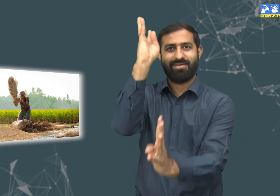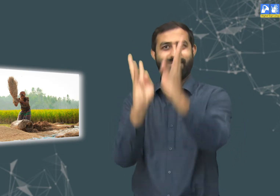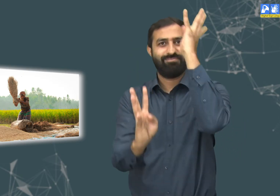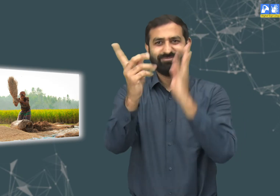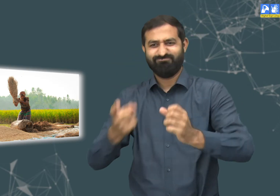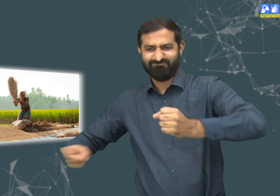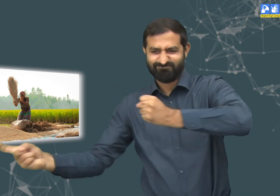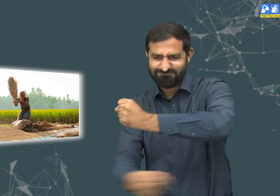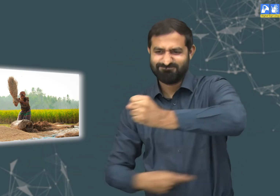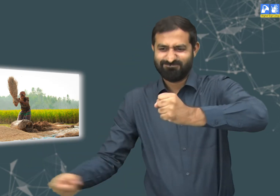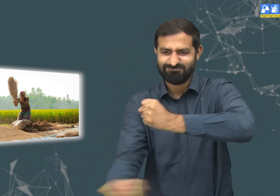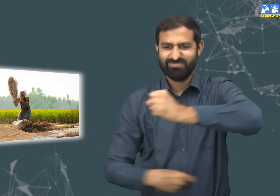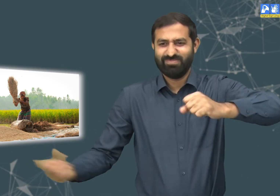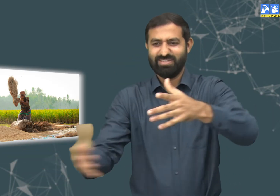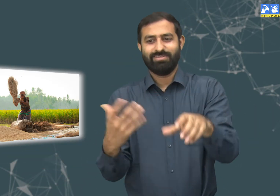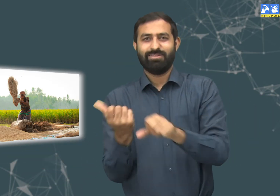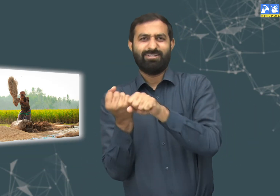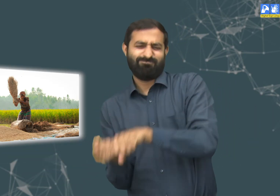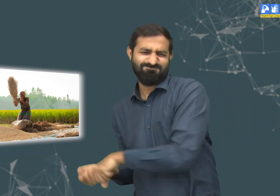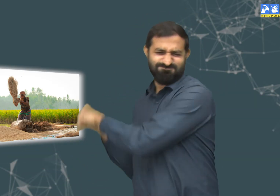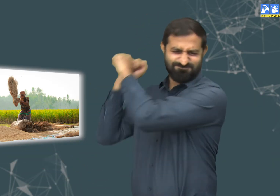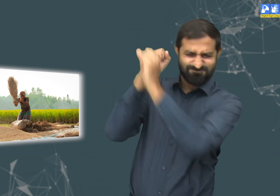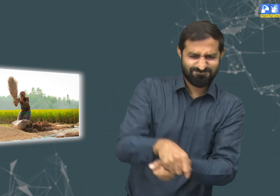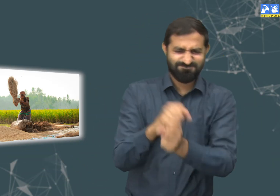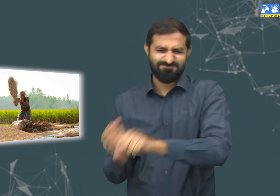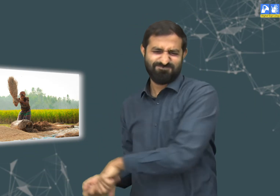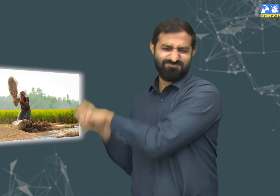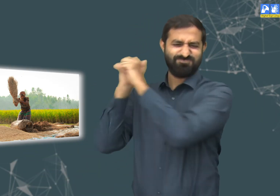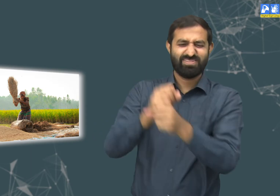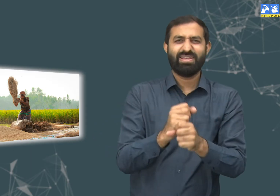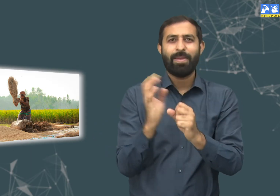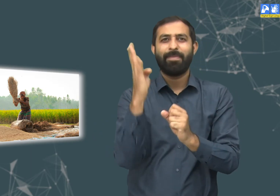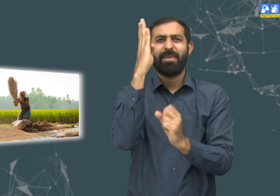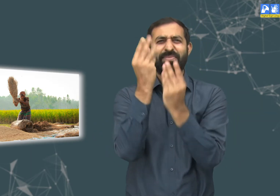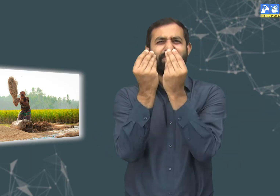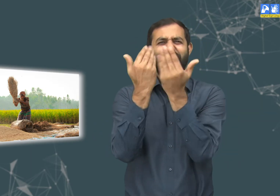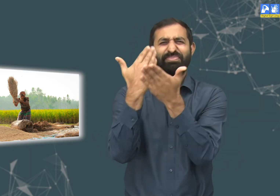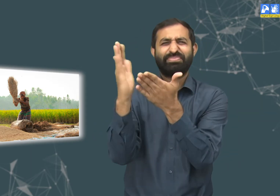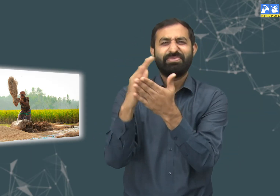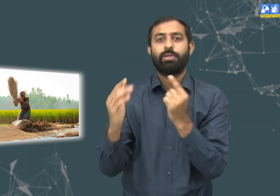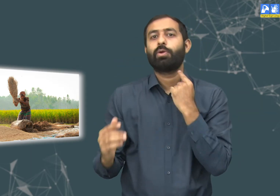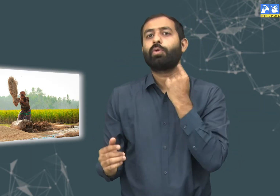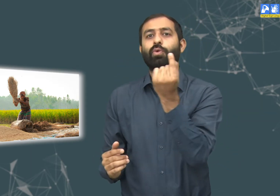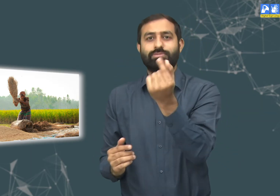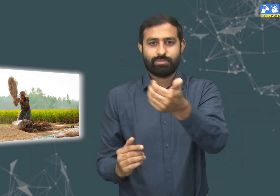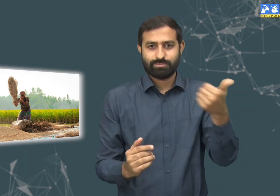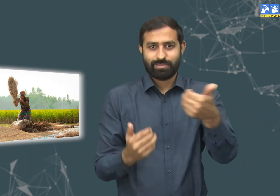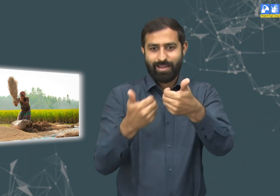This method is used by farmers to separate the grain or seeds from a cereal plant